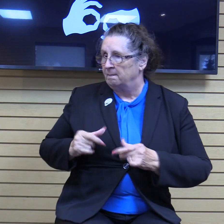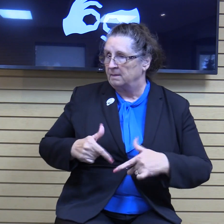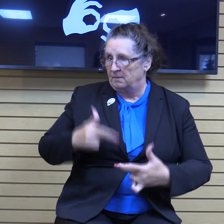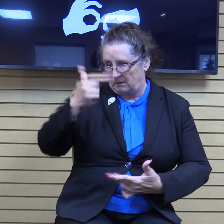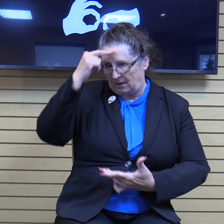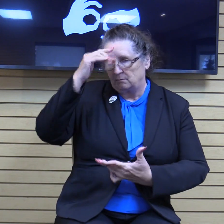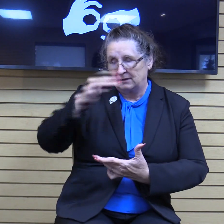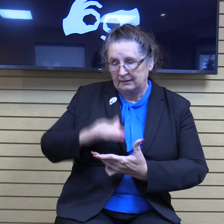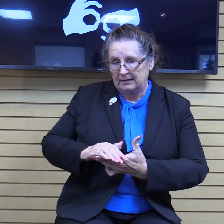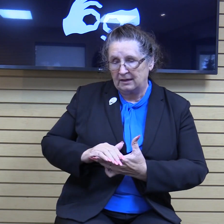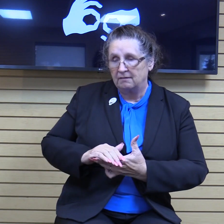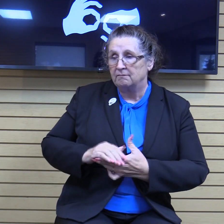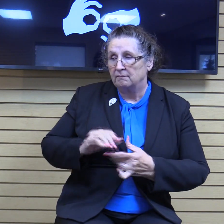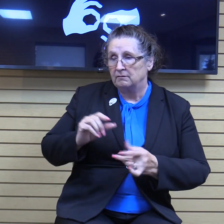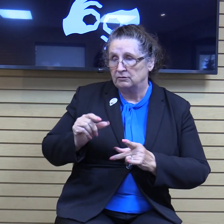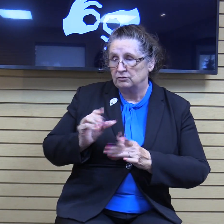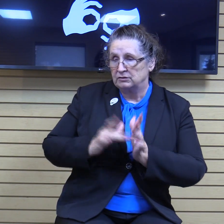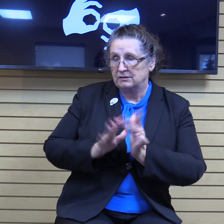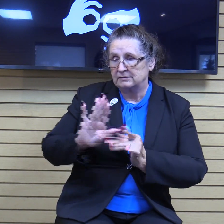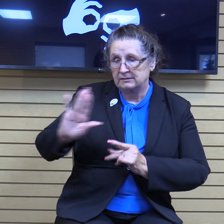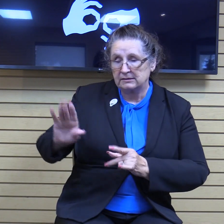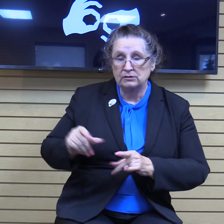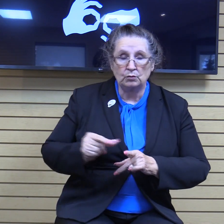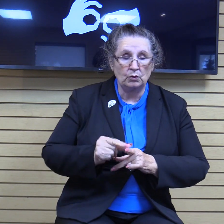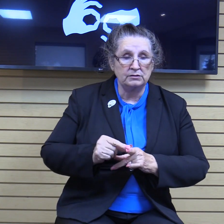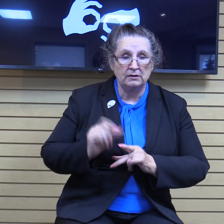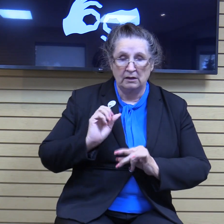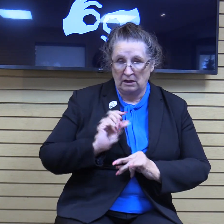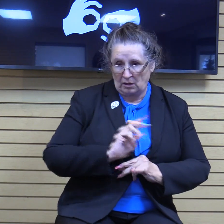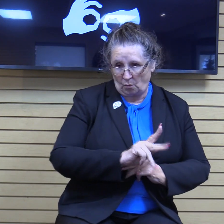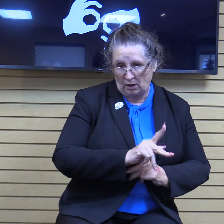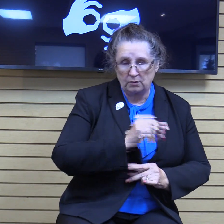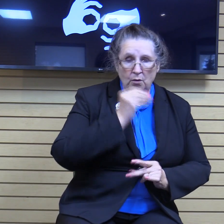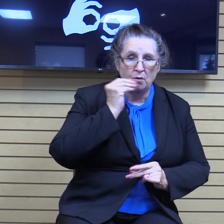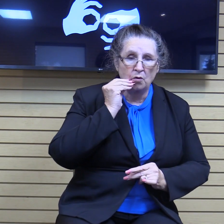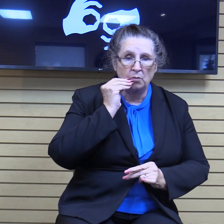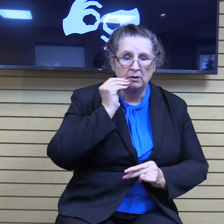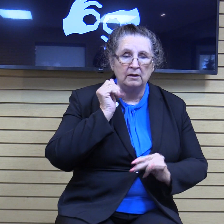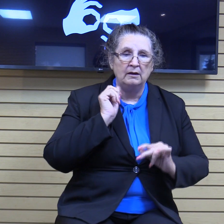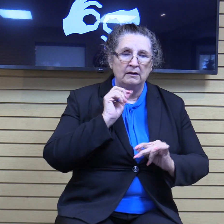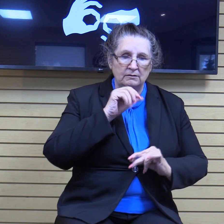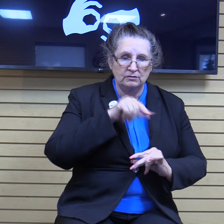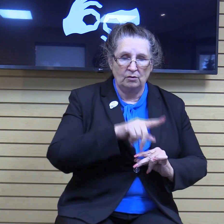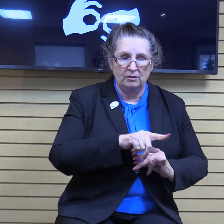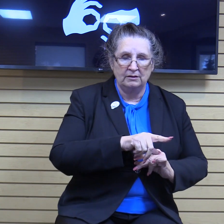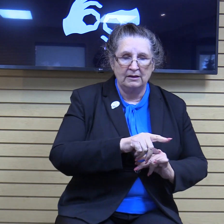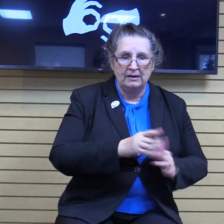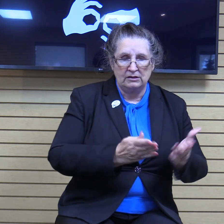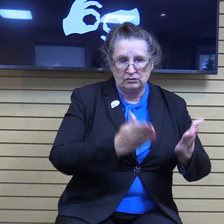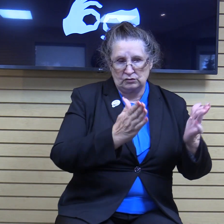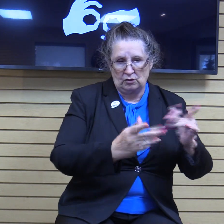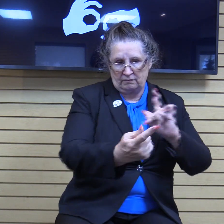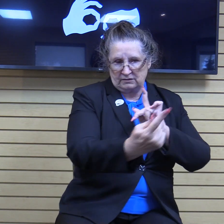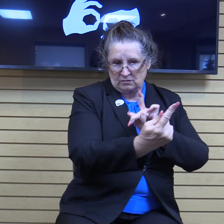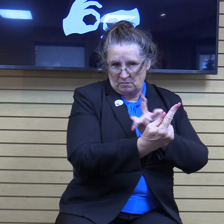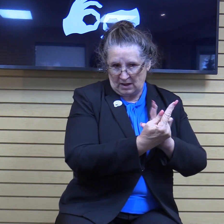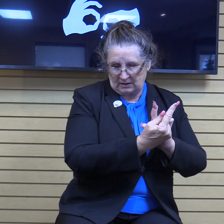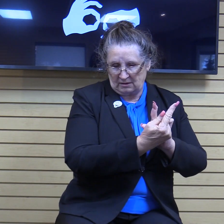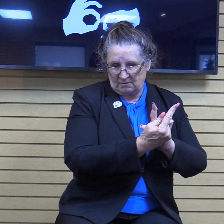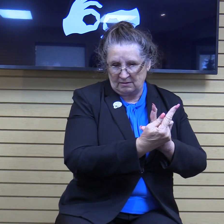word that Jesus spoke to him, and he went his way. And as he was now going down, his servants met him and told him,